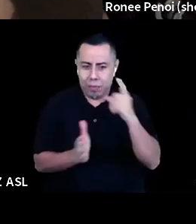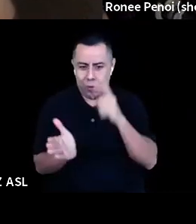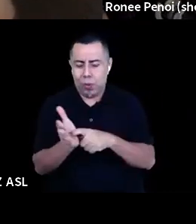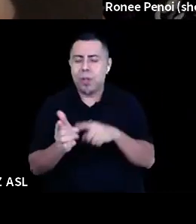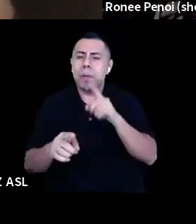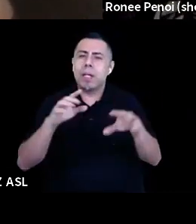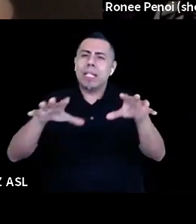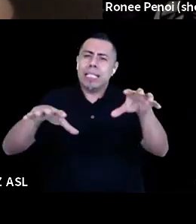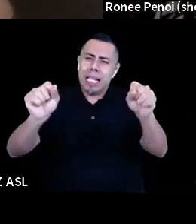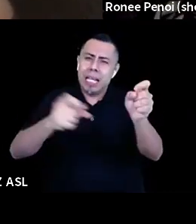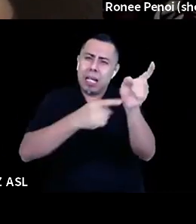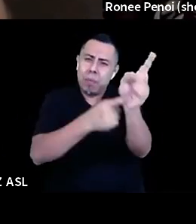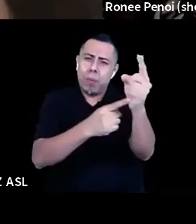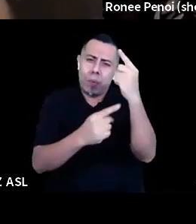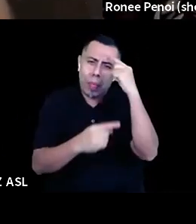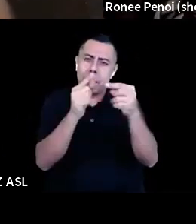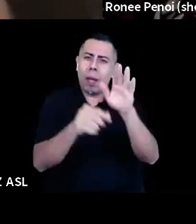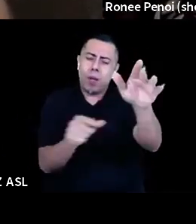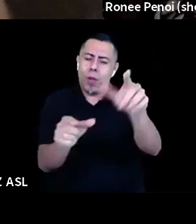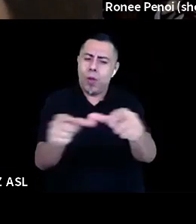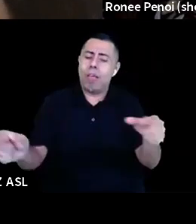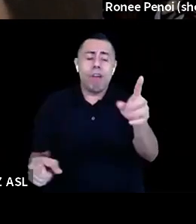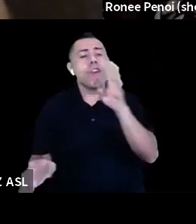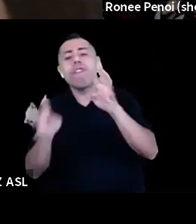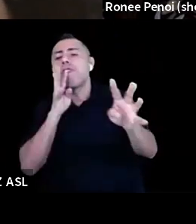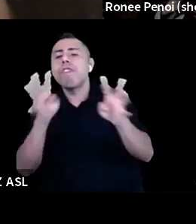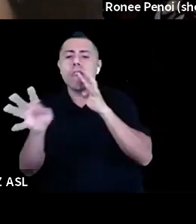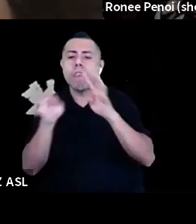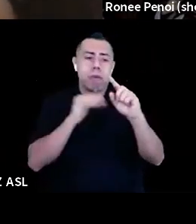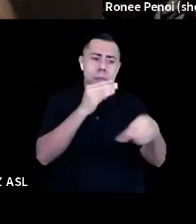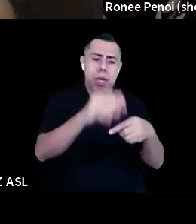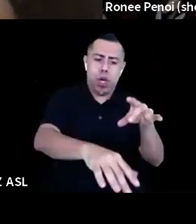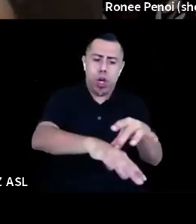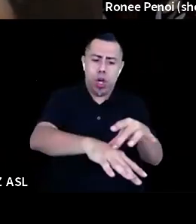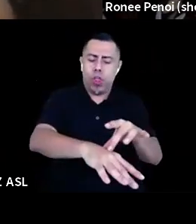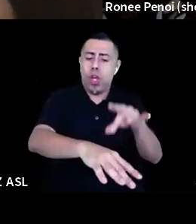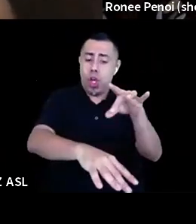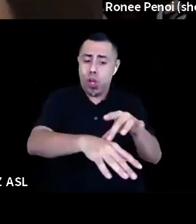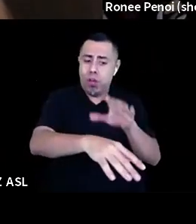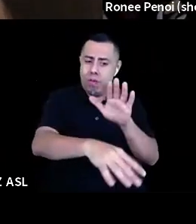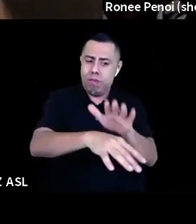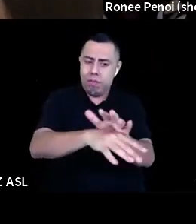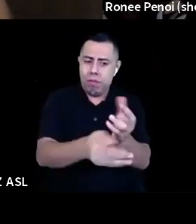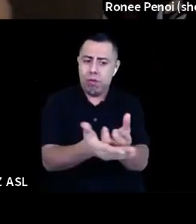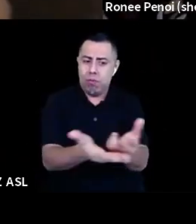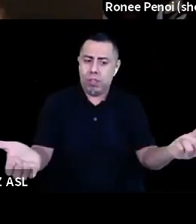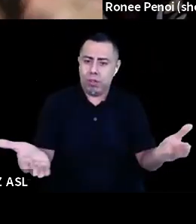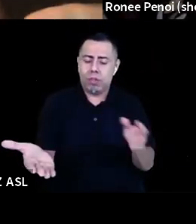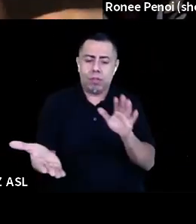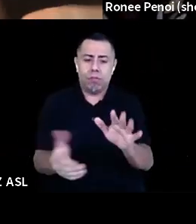language and how you speak about the earth and the earth's resources and the depletion of resources. And are you forgetting those vital intersections